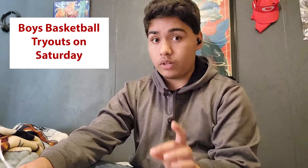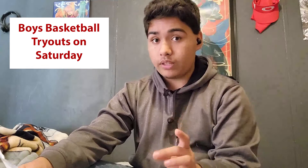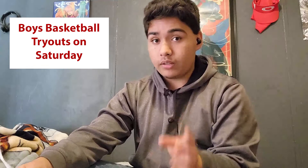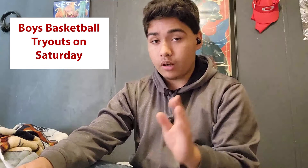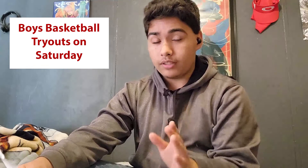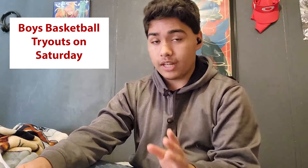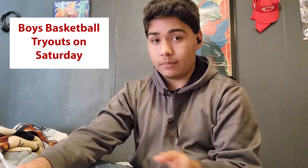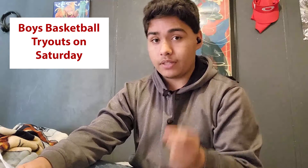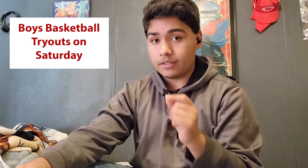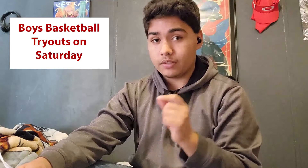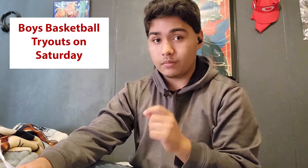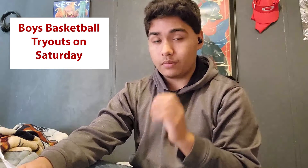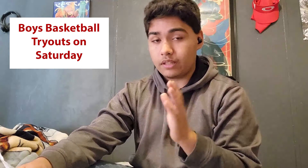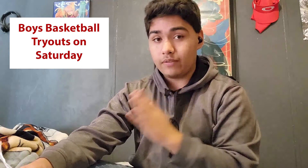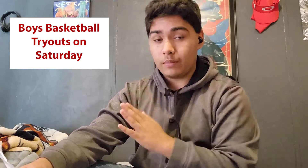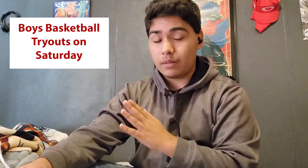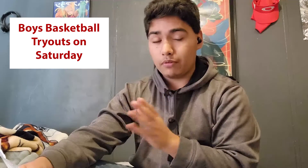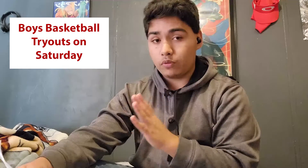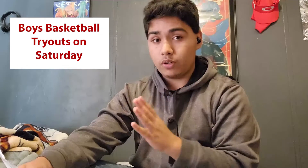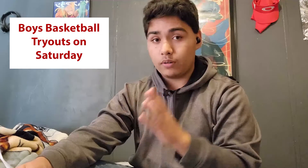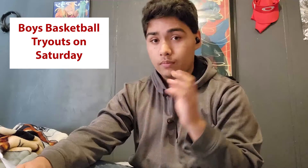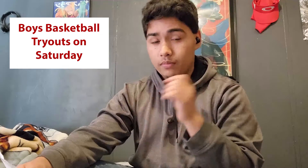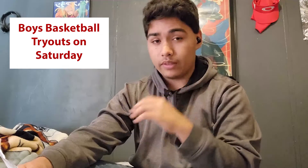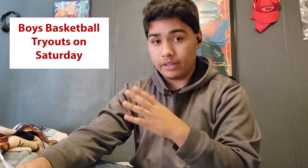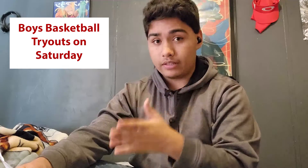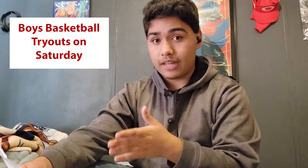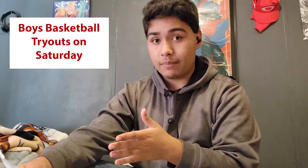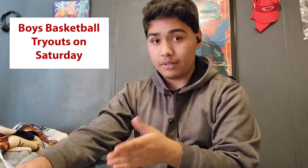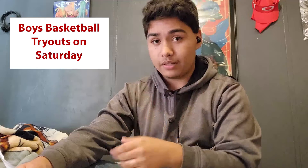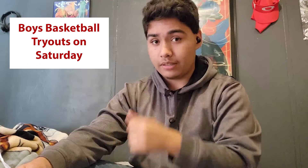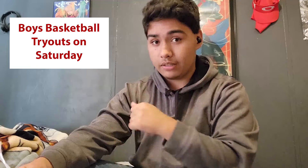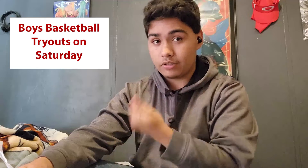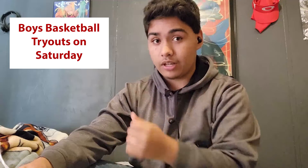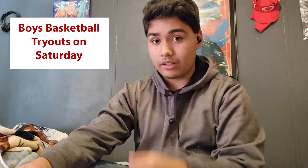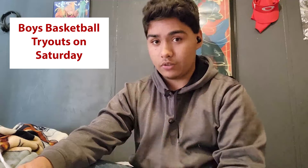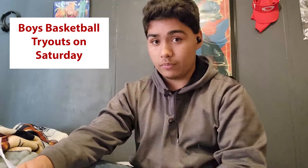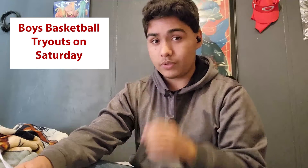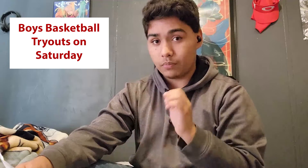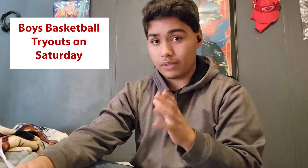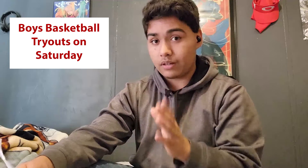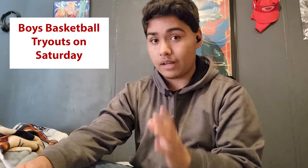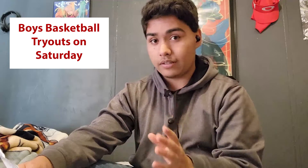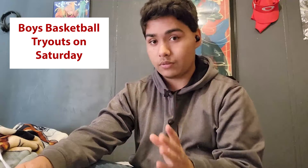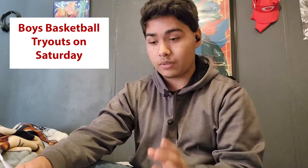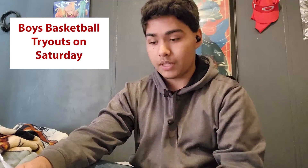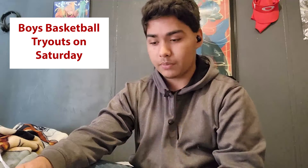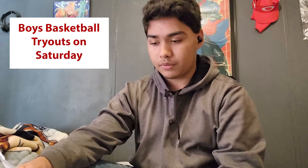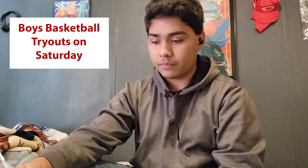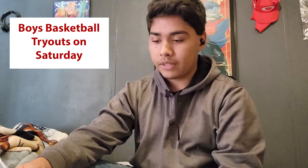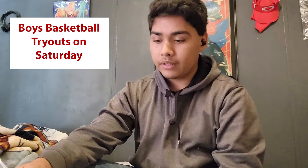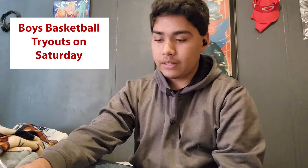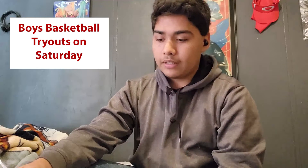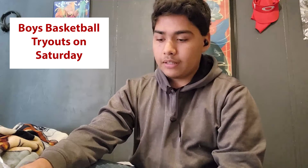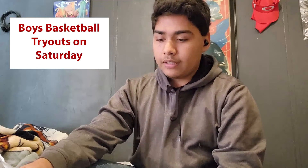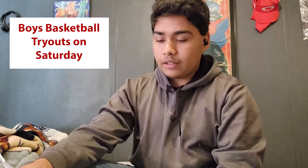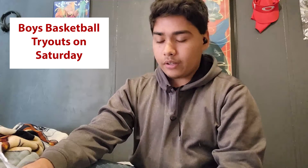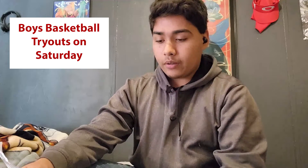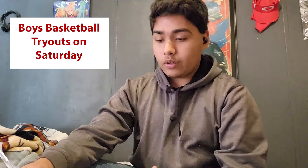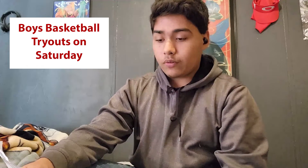really on time because even a minute before like it's happening, there's locking the door. So be there as soon as possible.